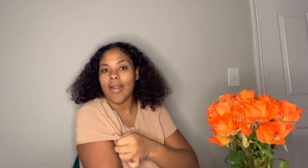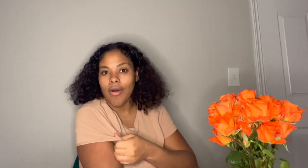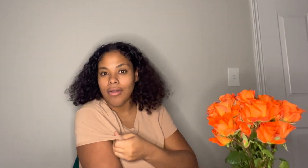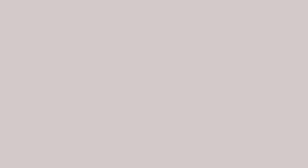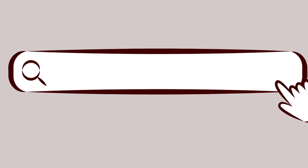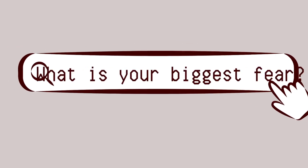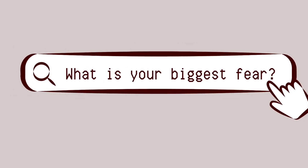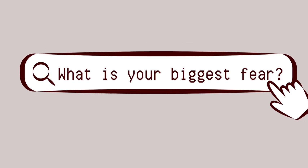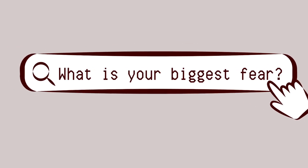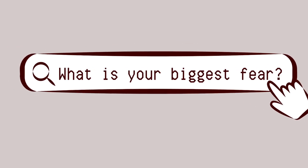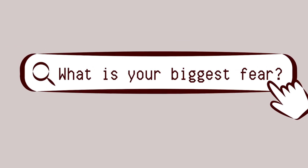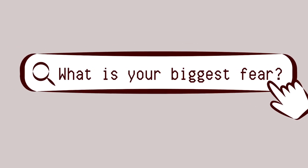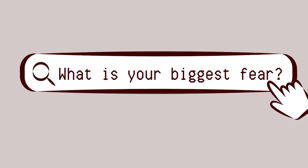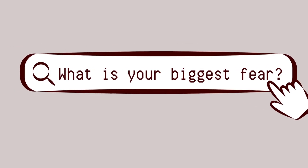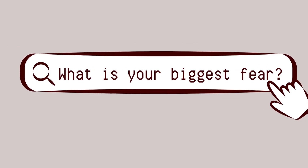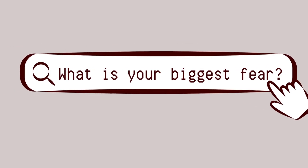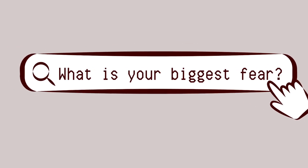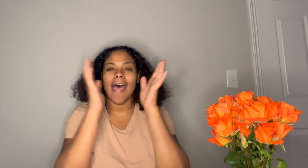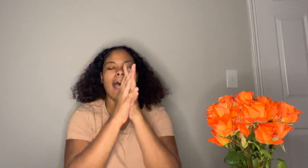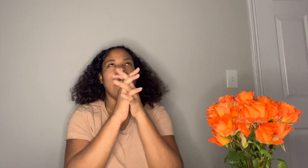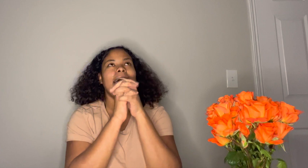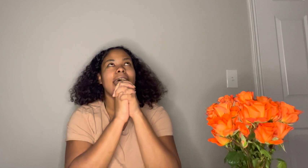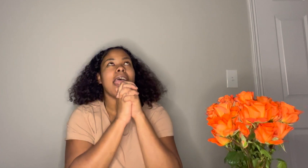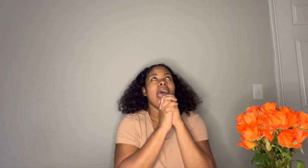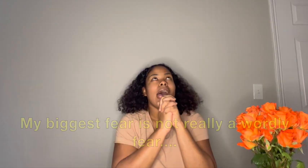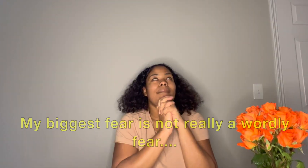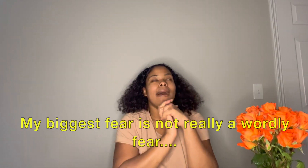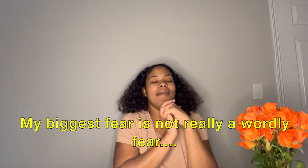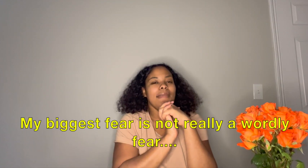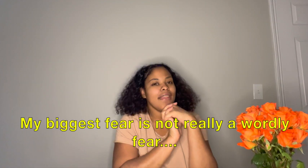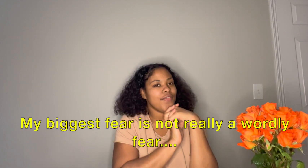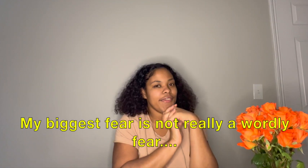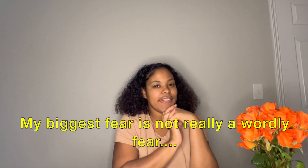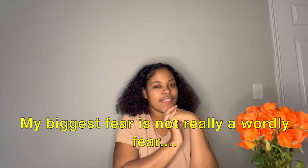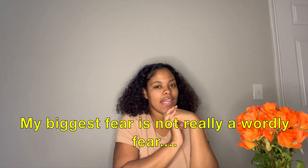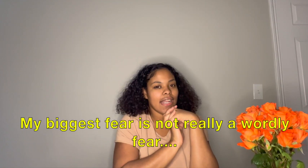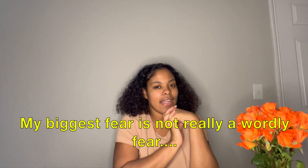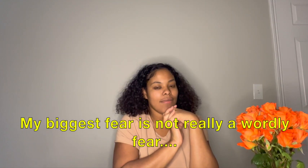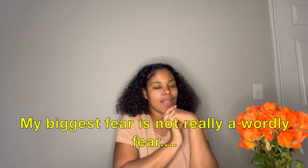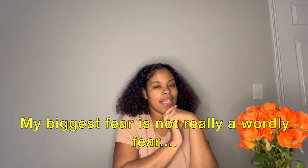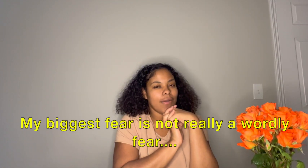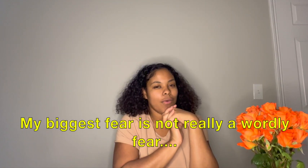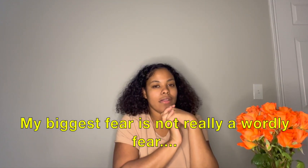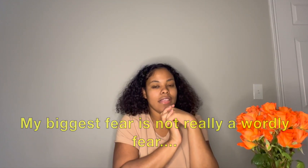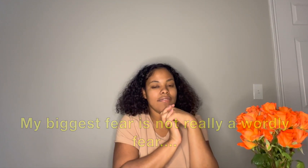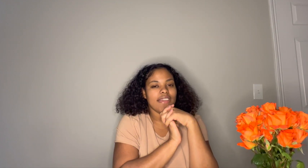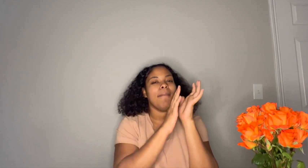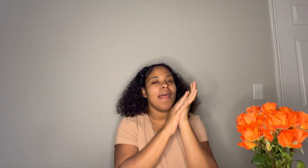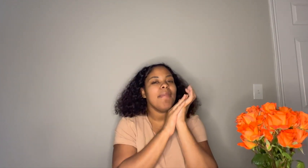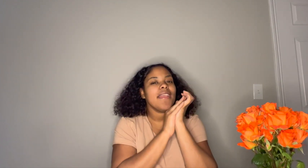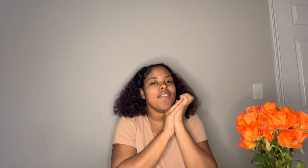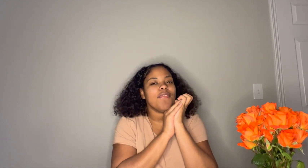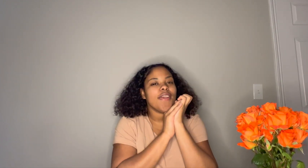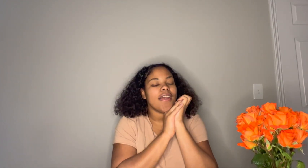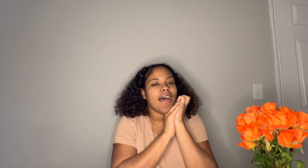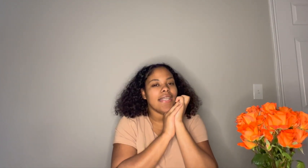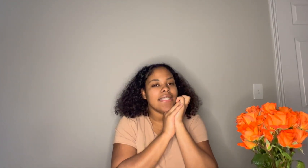all what is your biggest fear haha my biggest fear is not really a worldly fear my biggest fear honestly